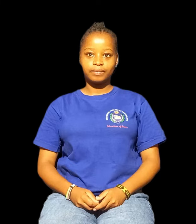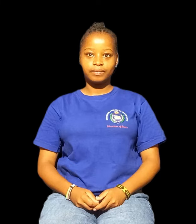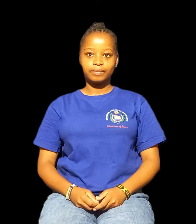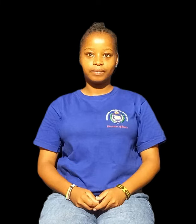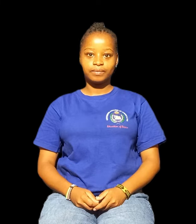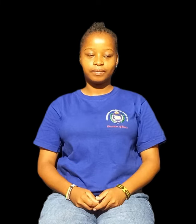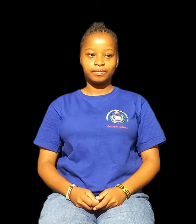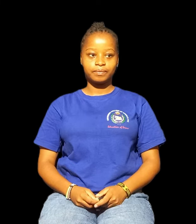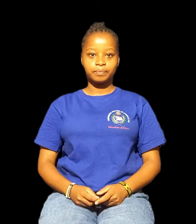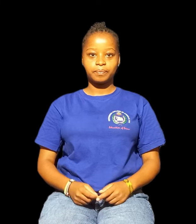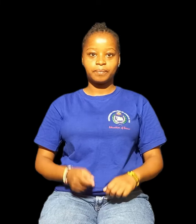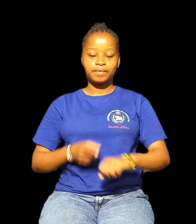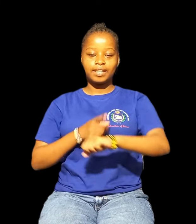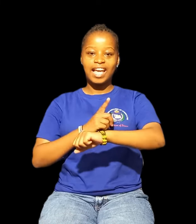Time and related words